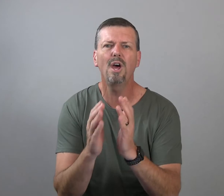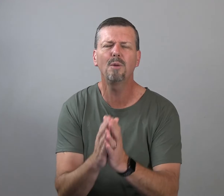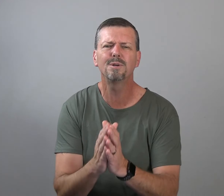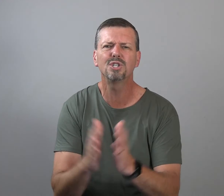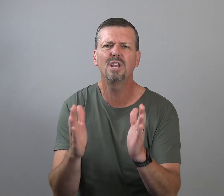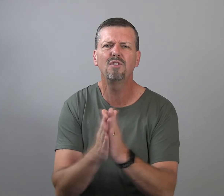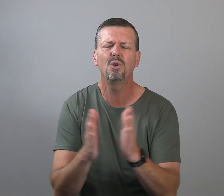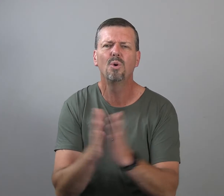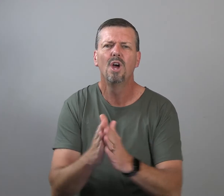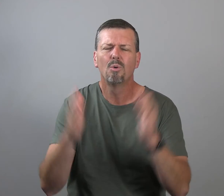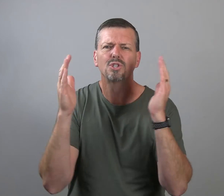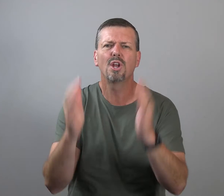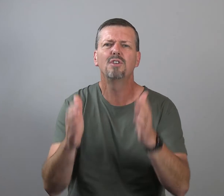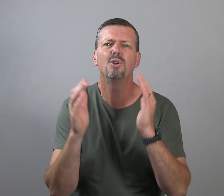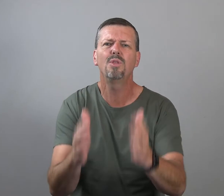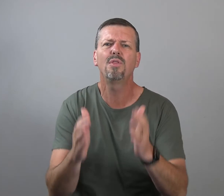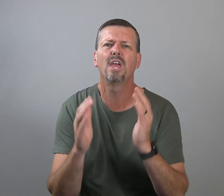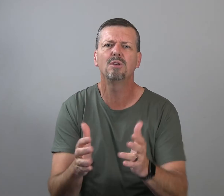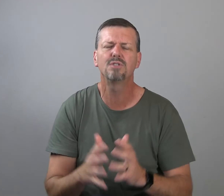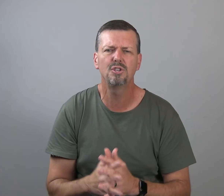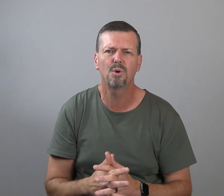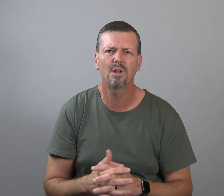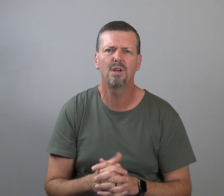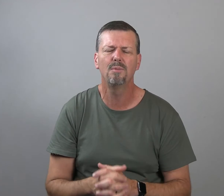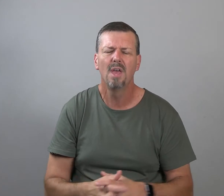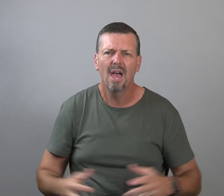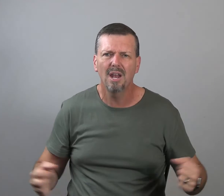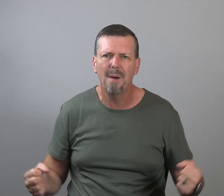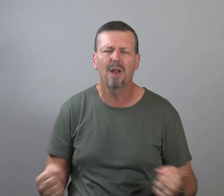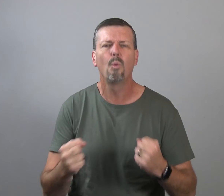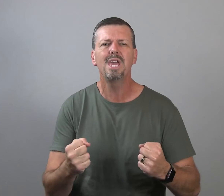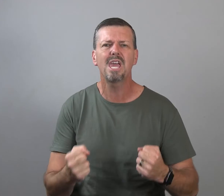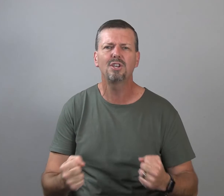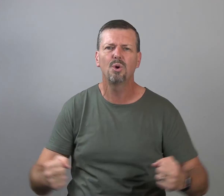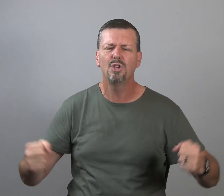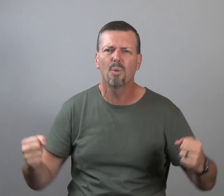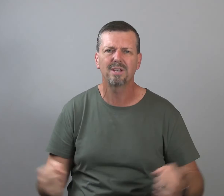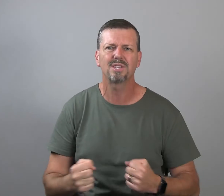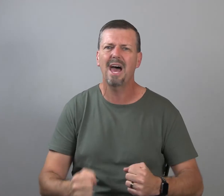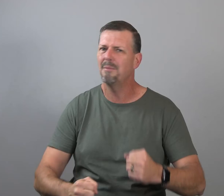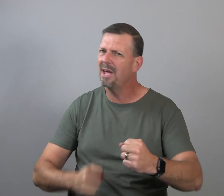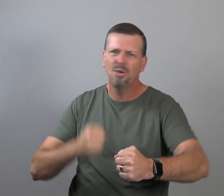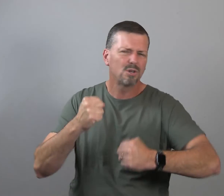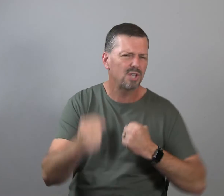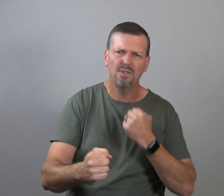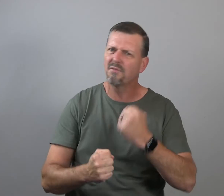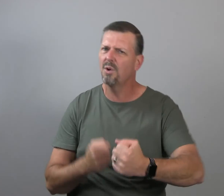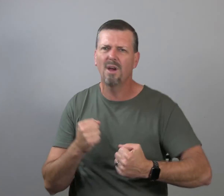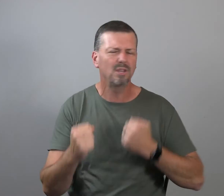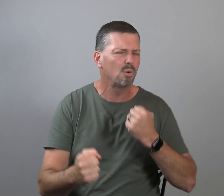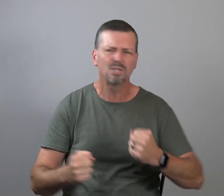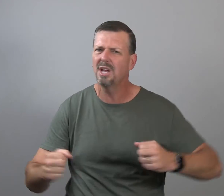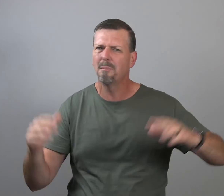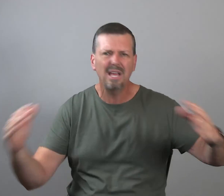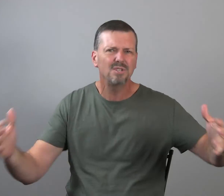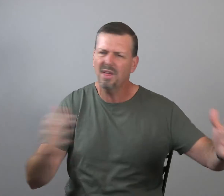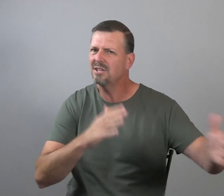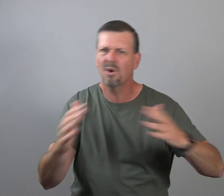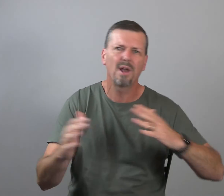100% of you was going to do the thing you said you were going to do. And about a week into it, you were excited. Man, you were seeing the fruit of it. You were seeing amazing things starting